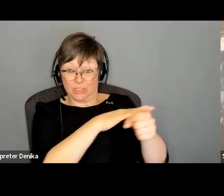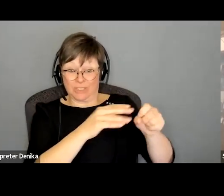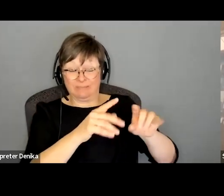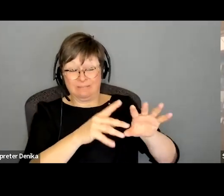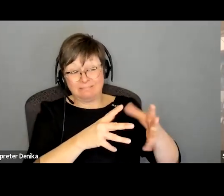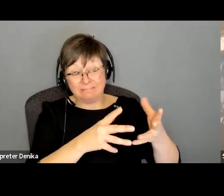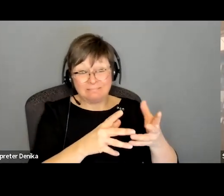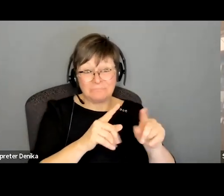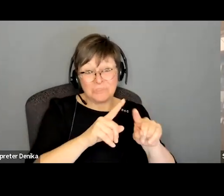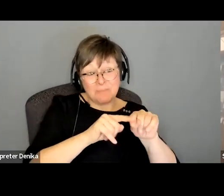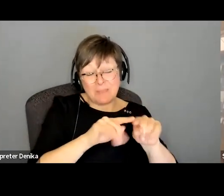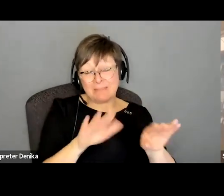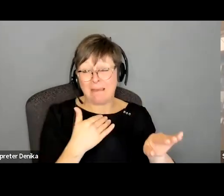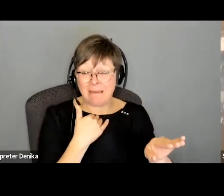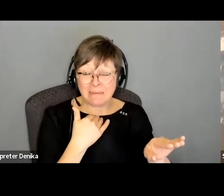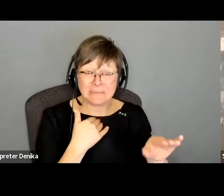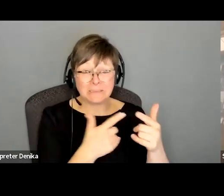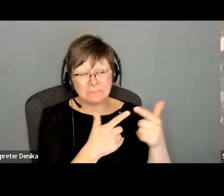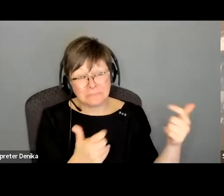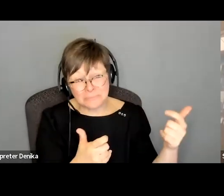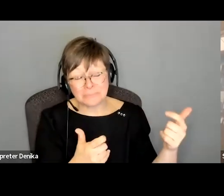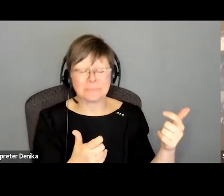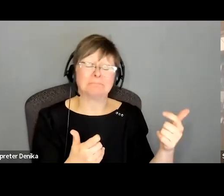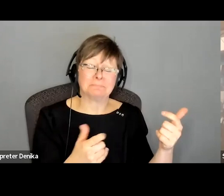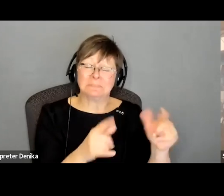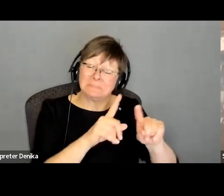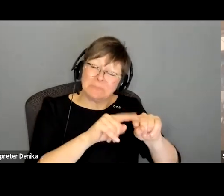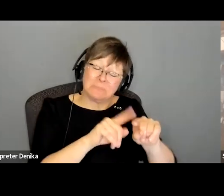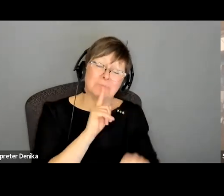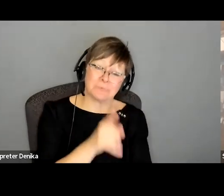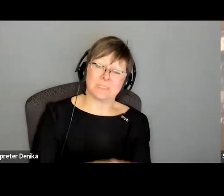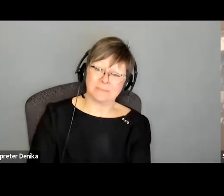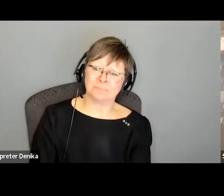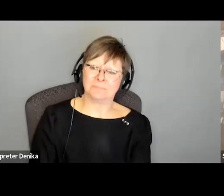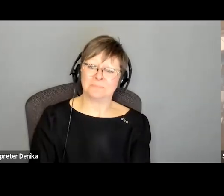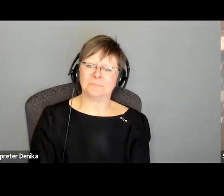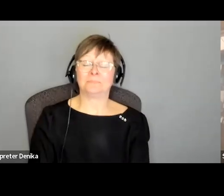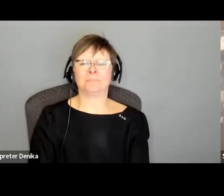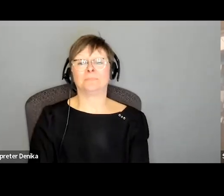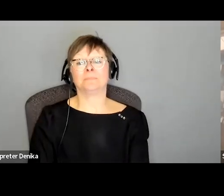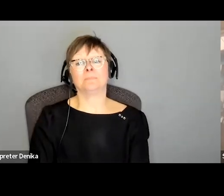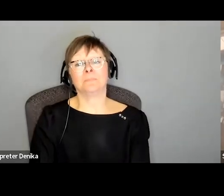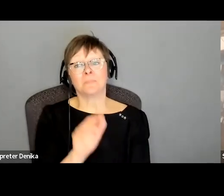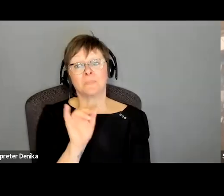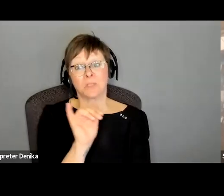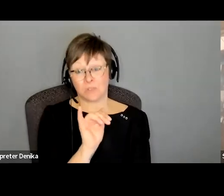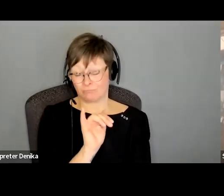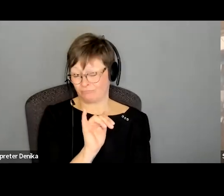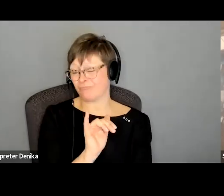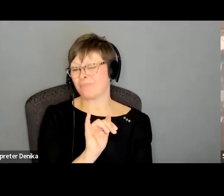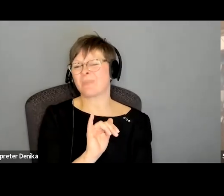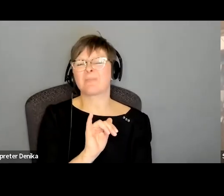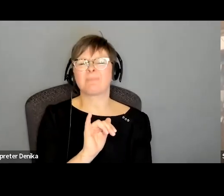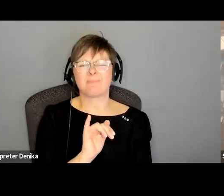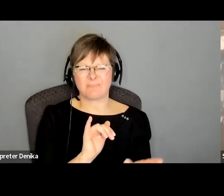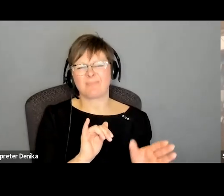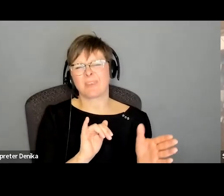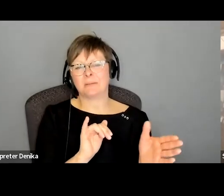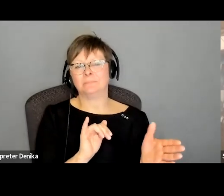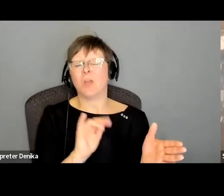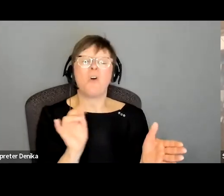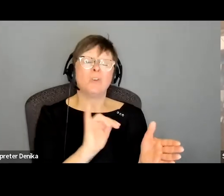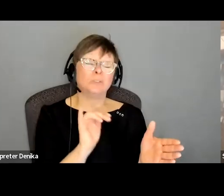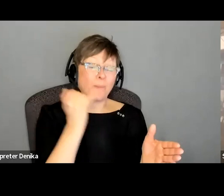on within that that play for example and whether this is going to take us out like i know you know if you're